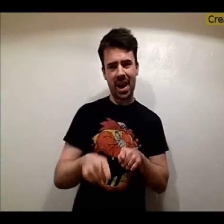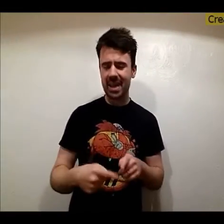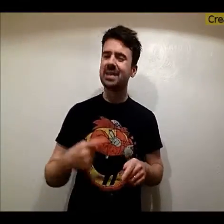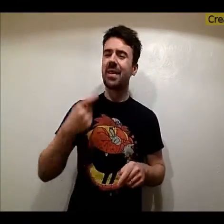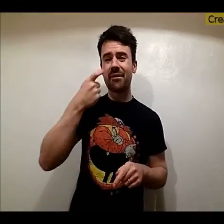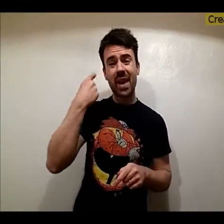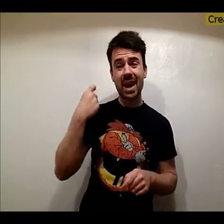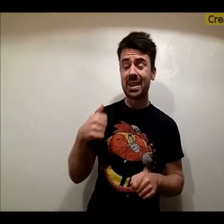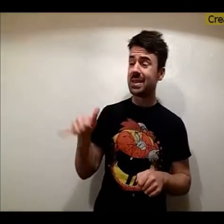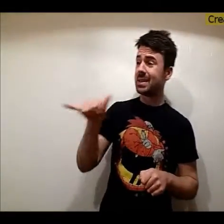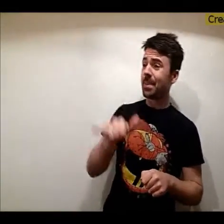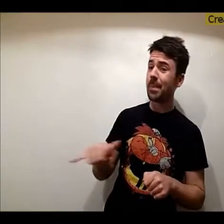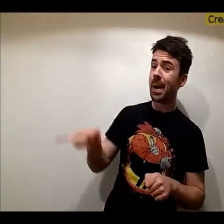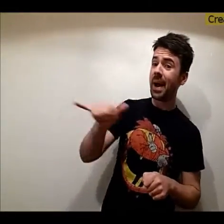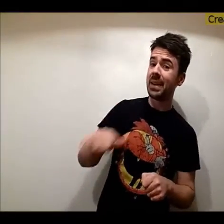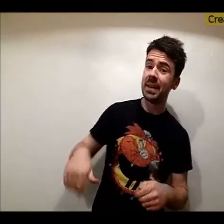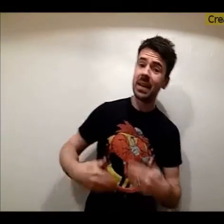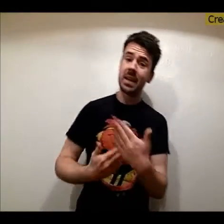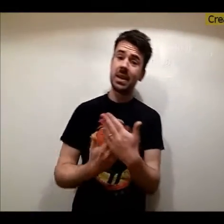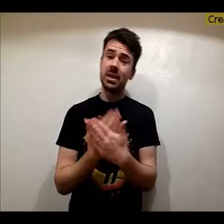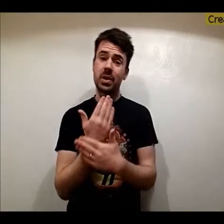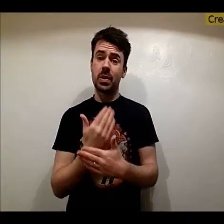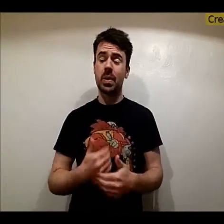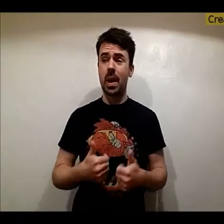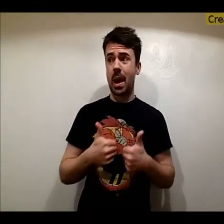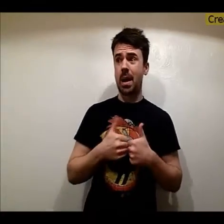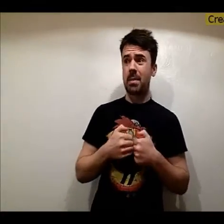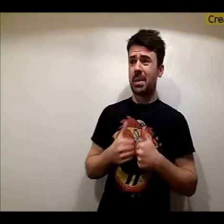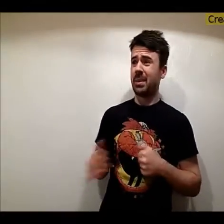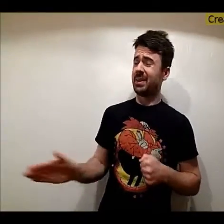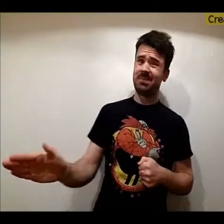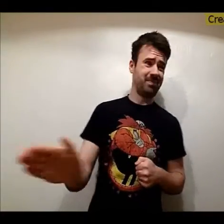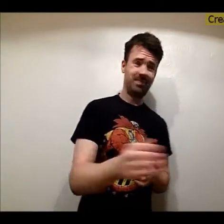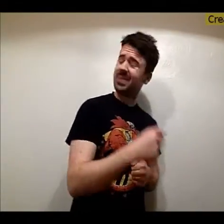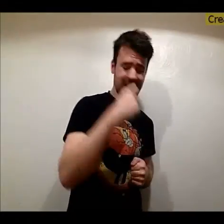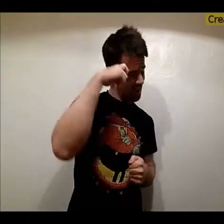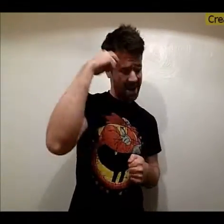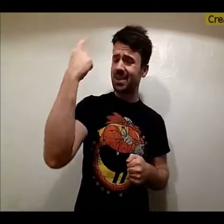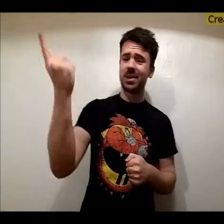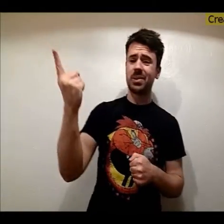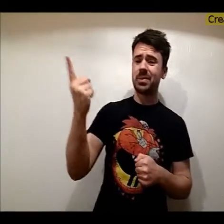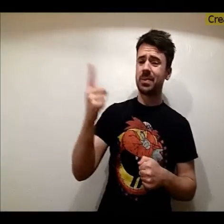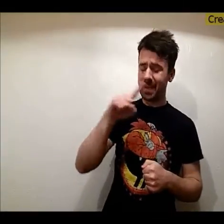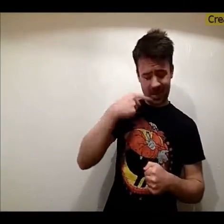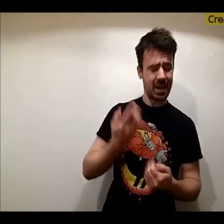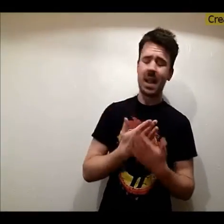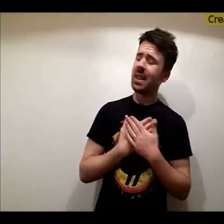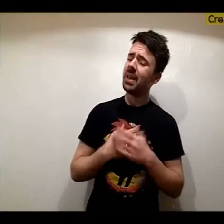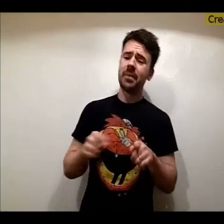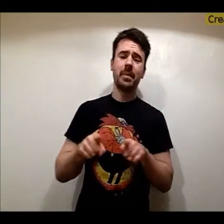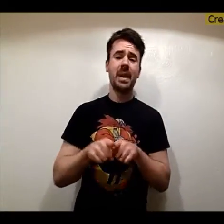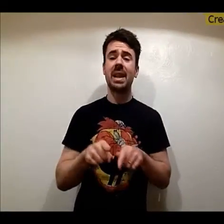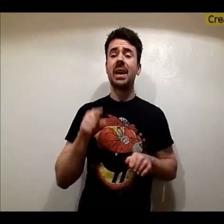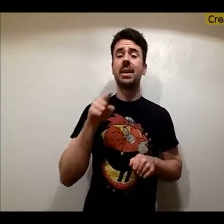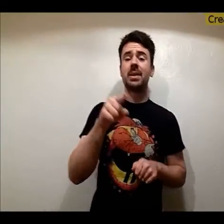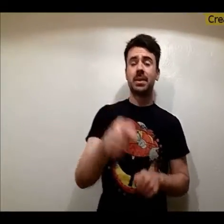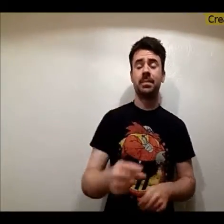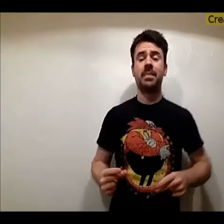to find somebody new Baby, they ain't got a clue Can love me like you